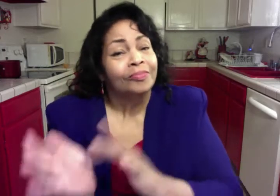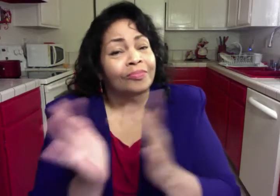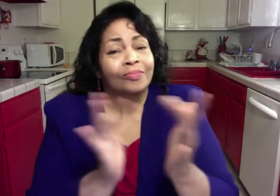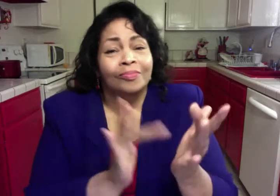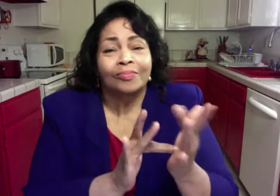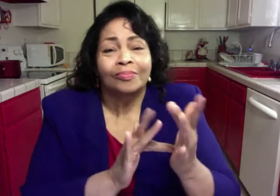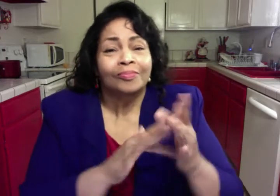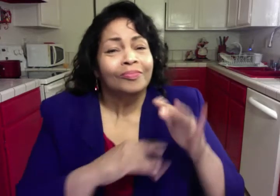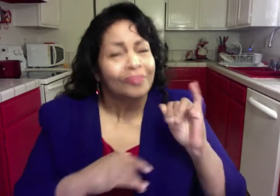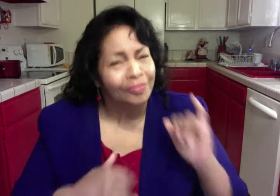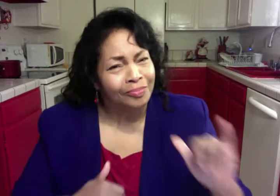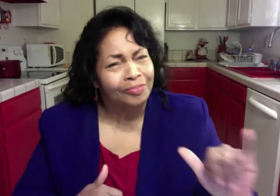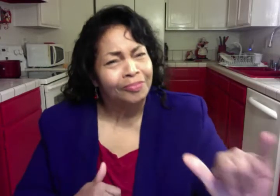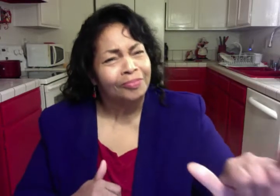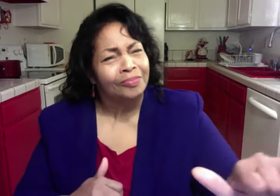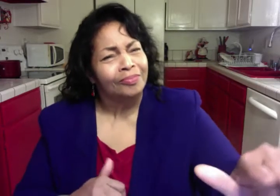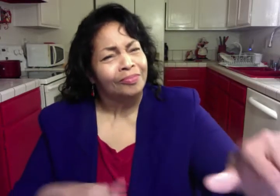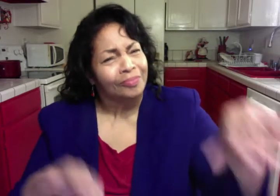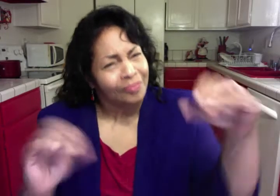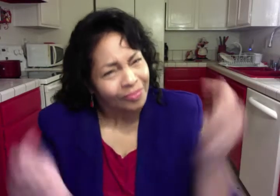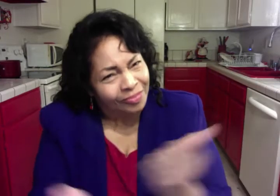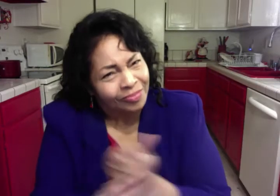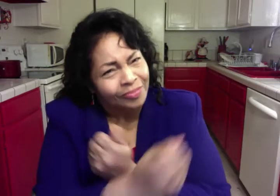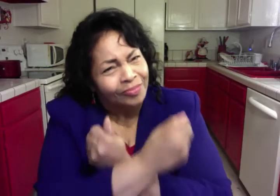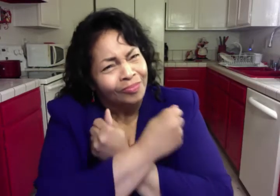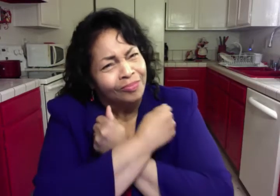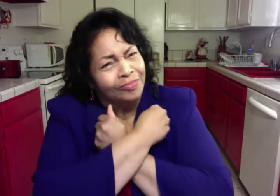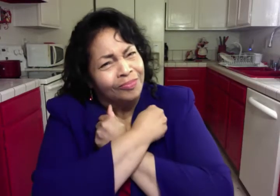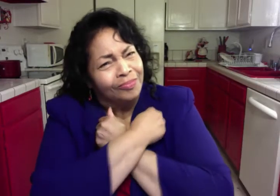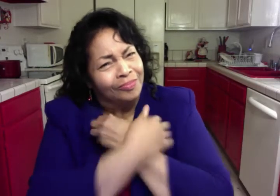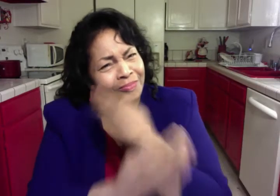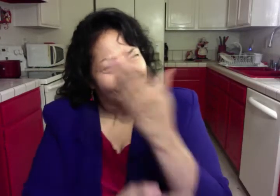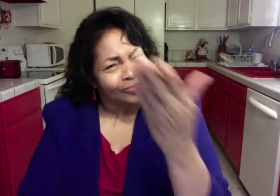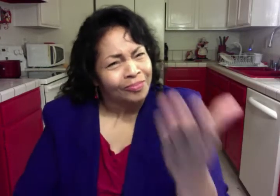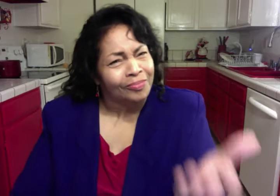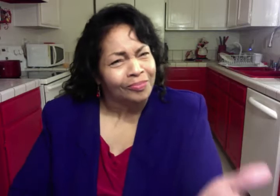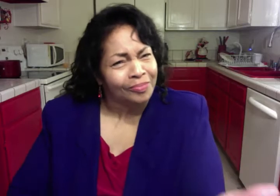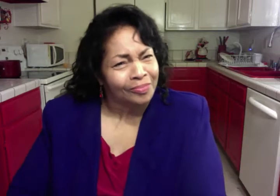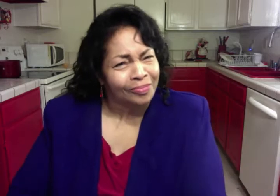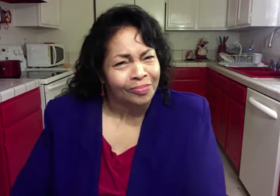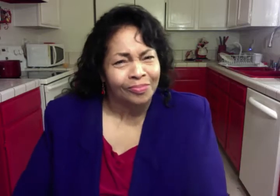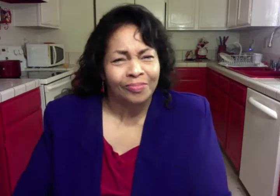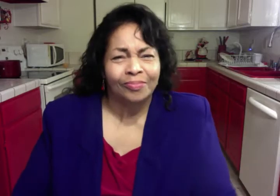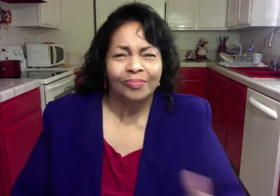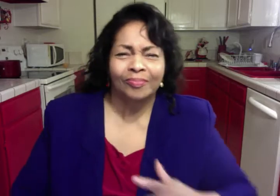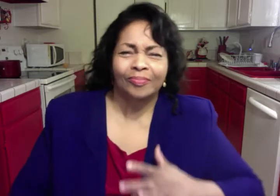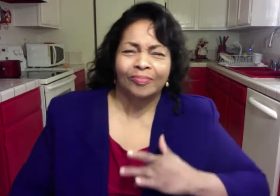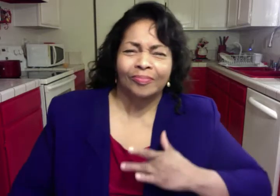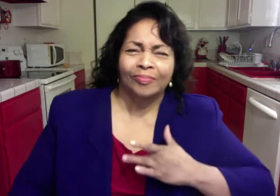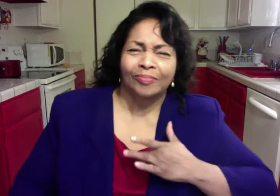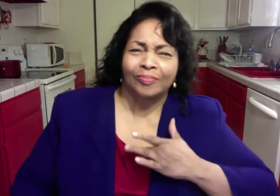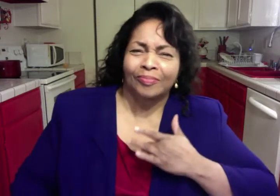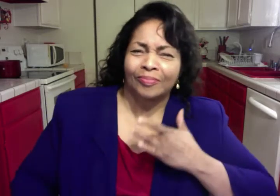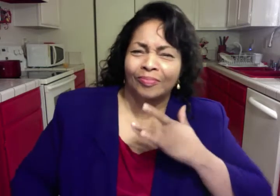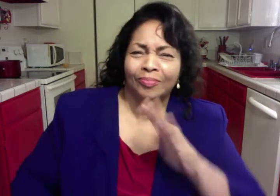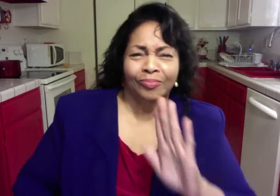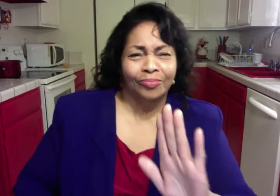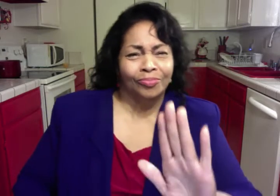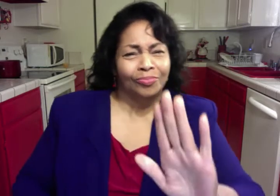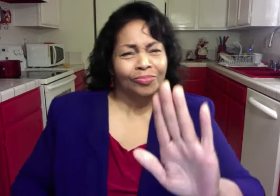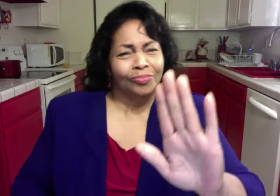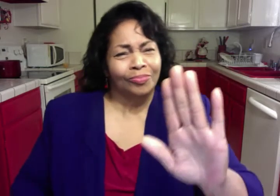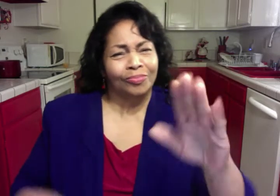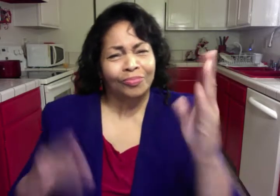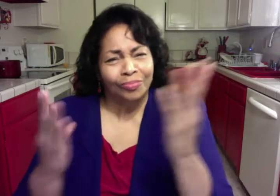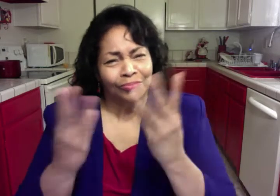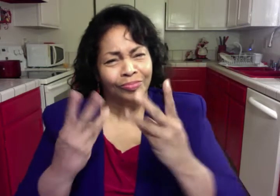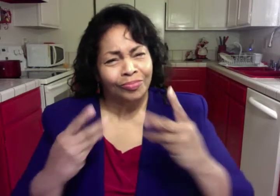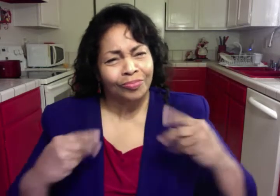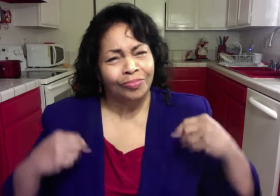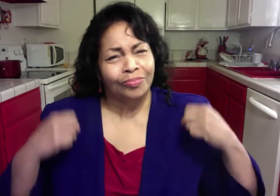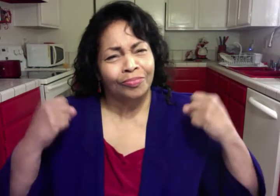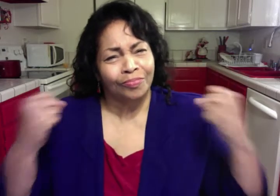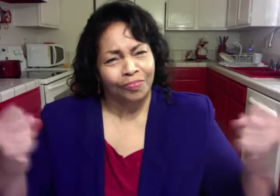upon us He can heal your heart